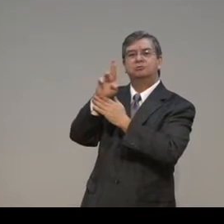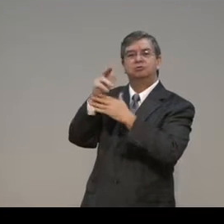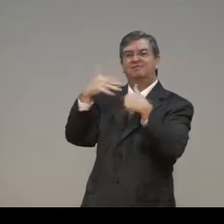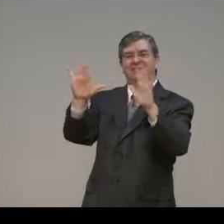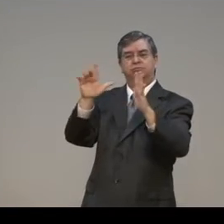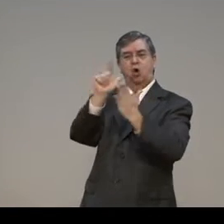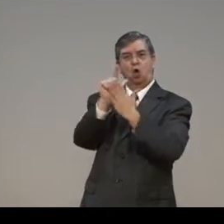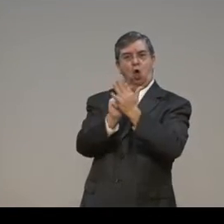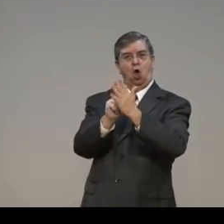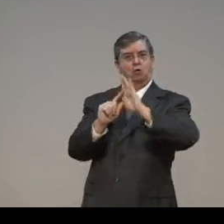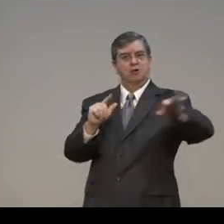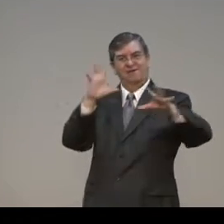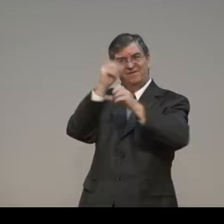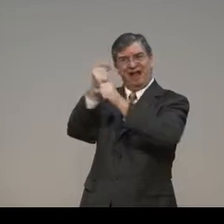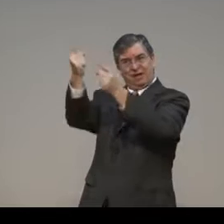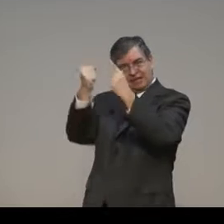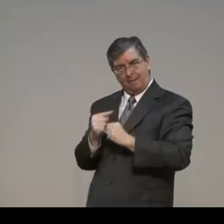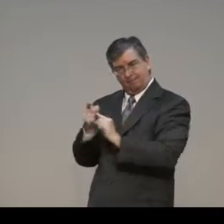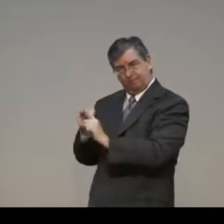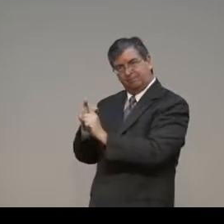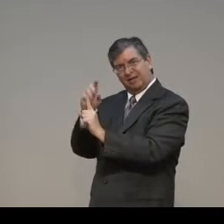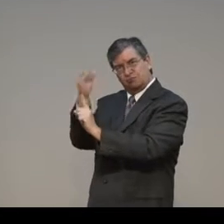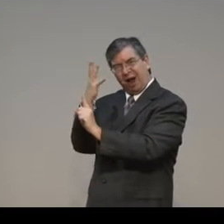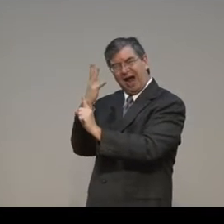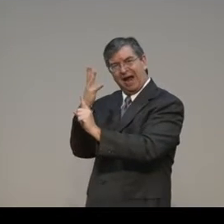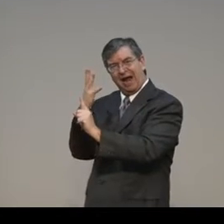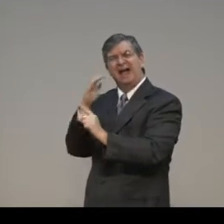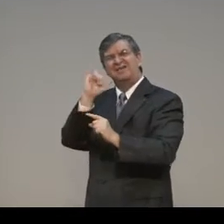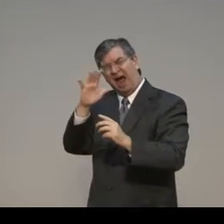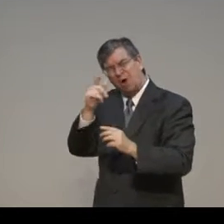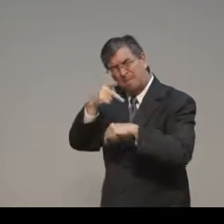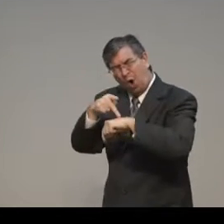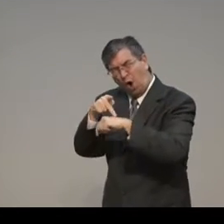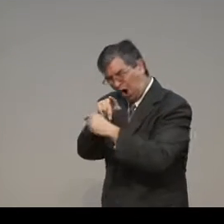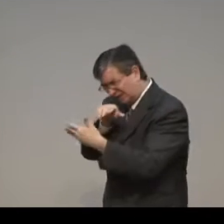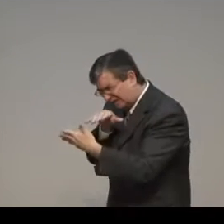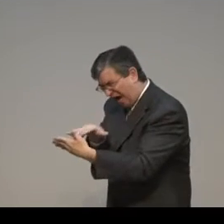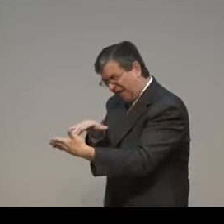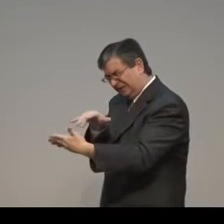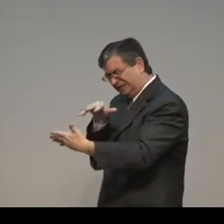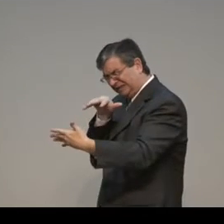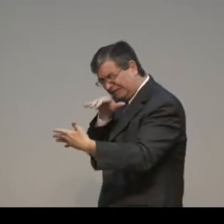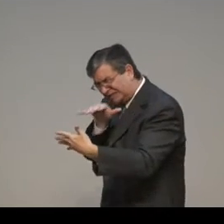But he was the ultimate schoolmaster of the law. But then Paul,